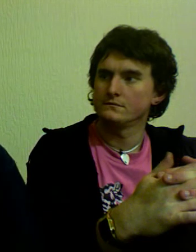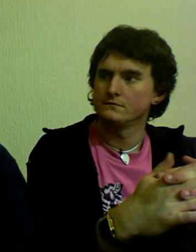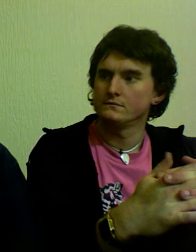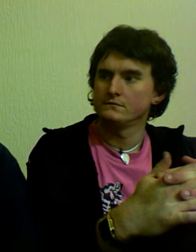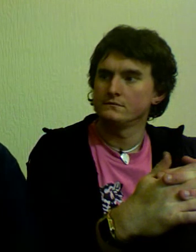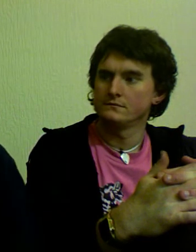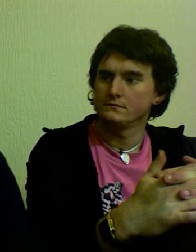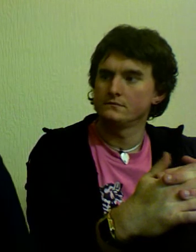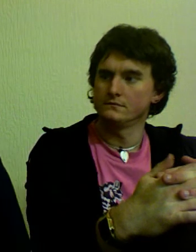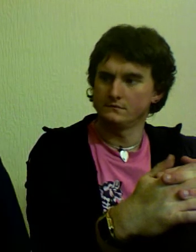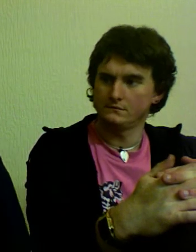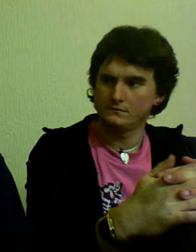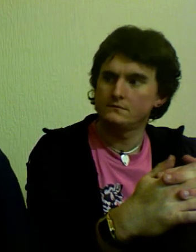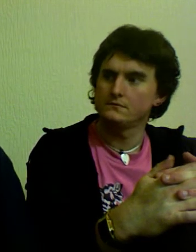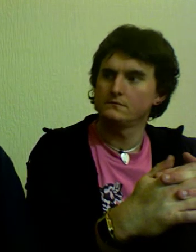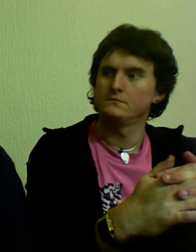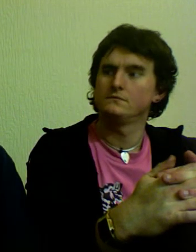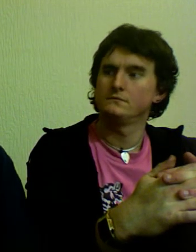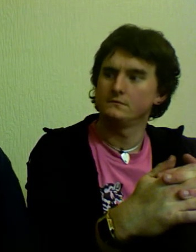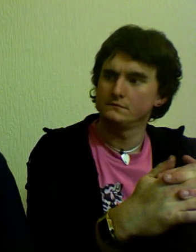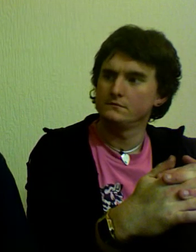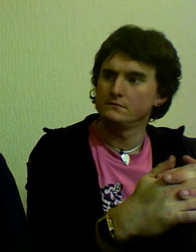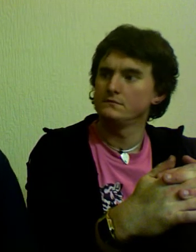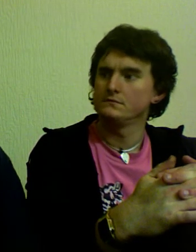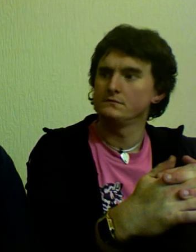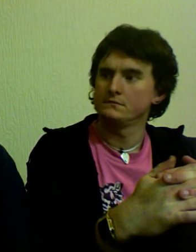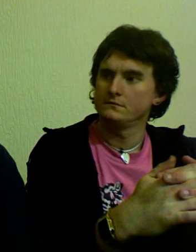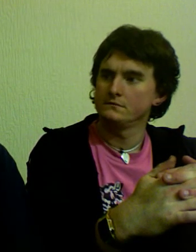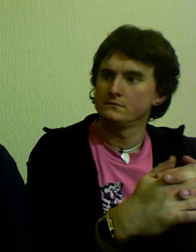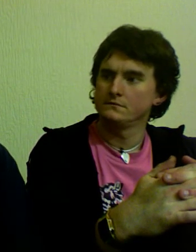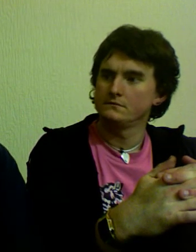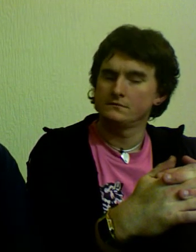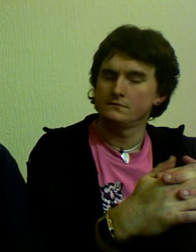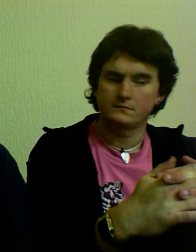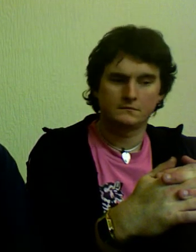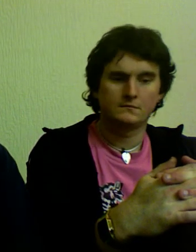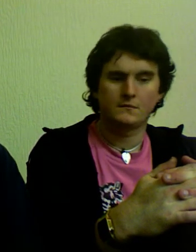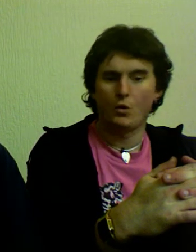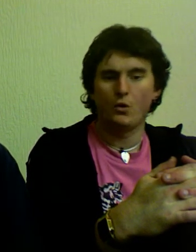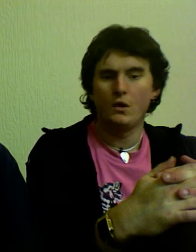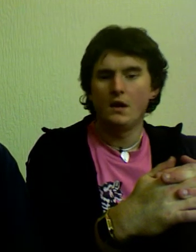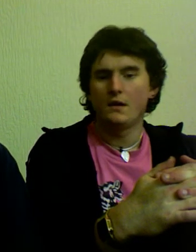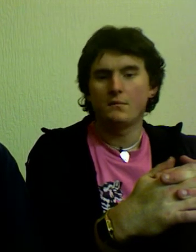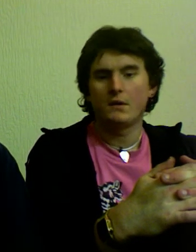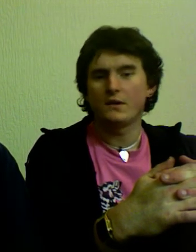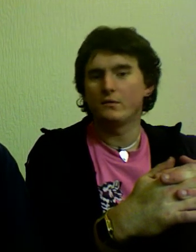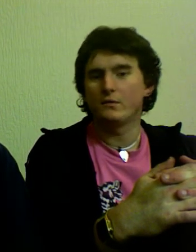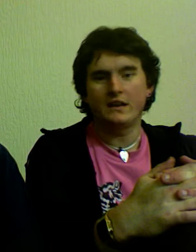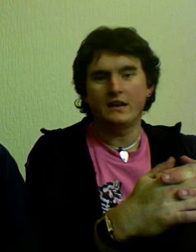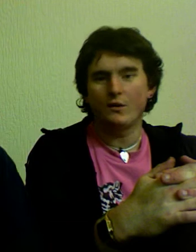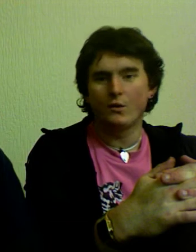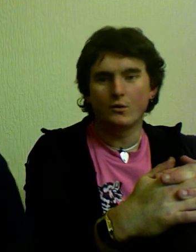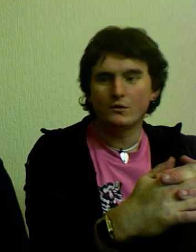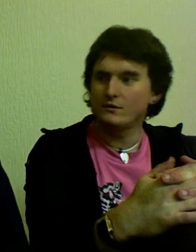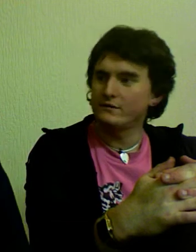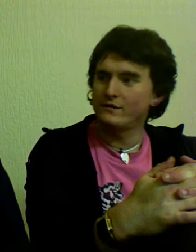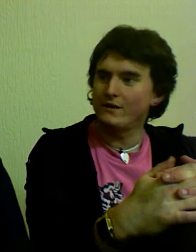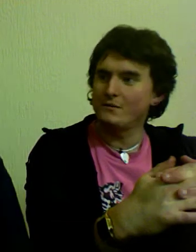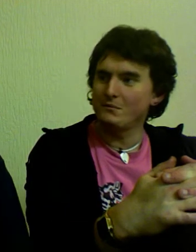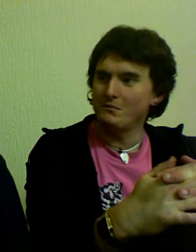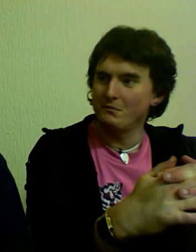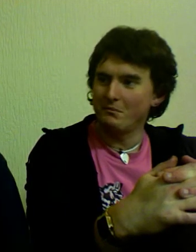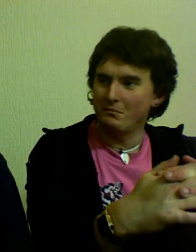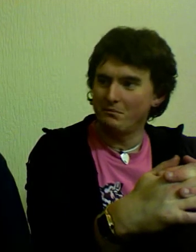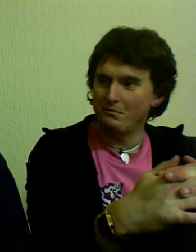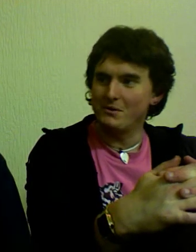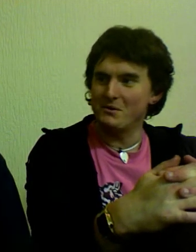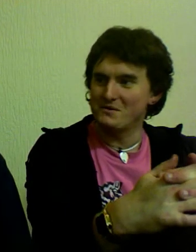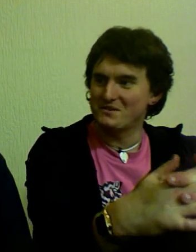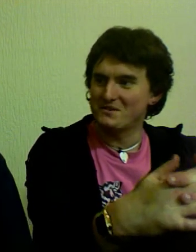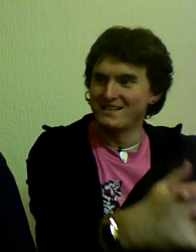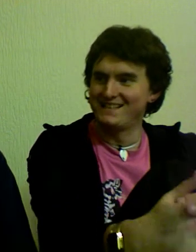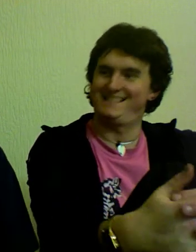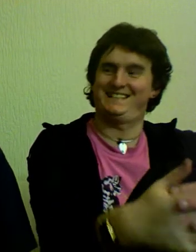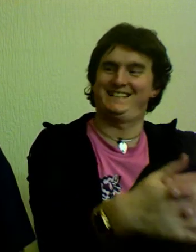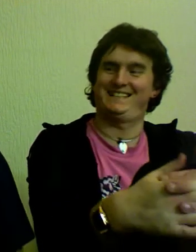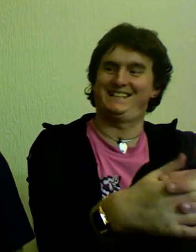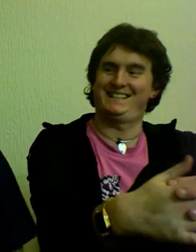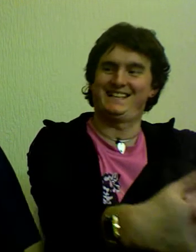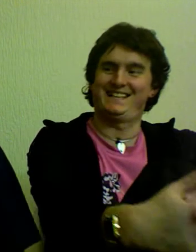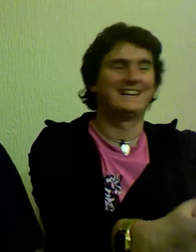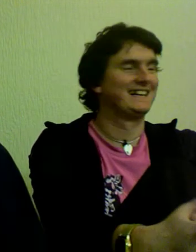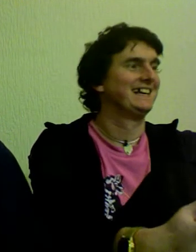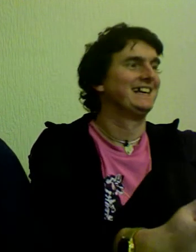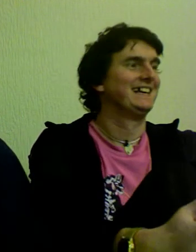.uk. Mm-hmm. Or Carrie Pigeon. Mm-hmm. Or my numbers in all good phone booths.